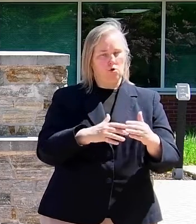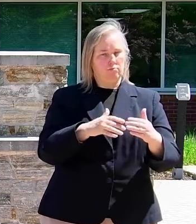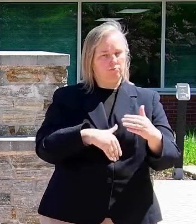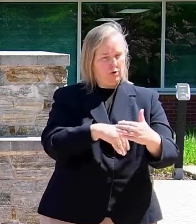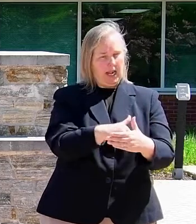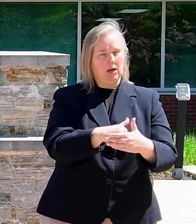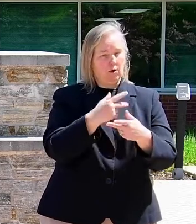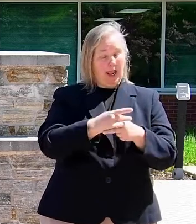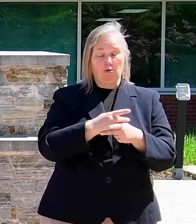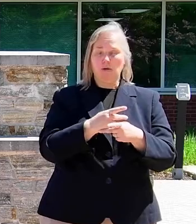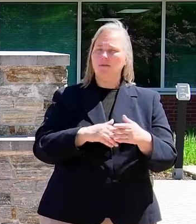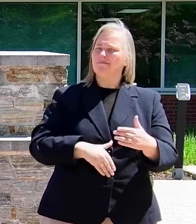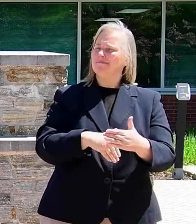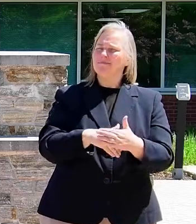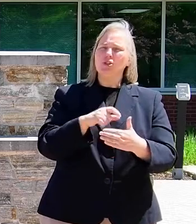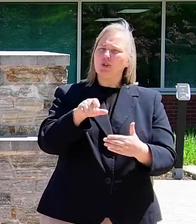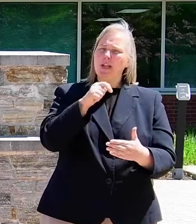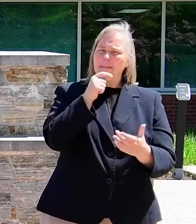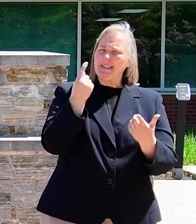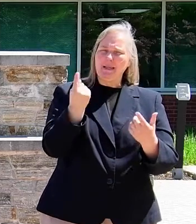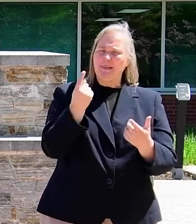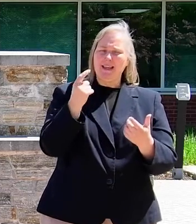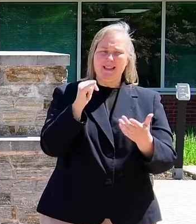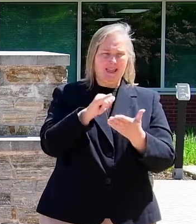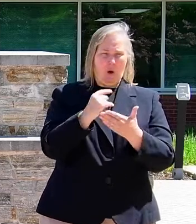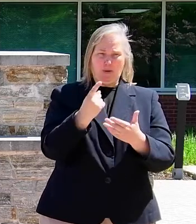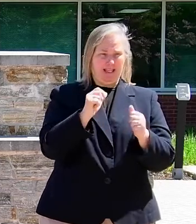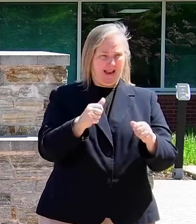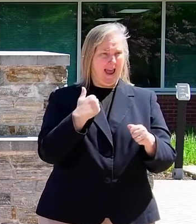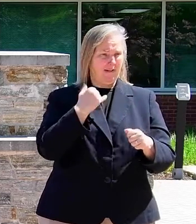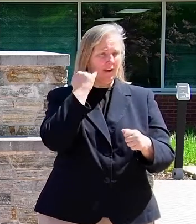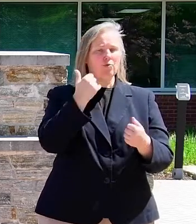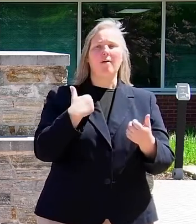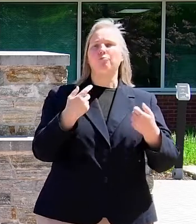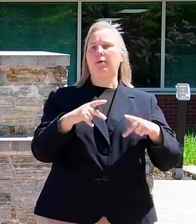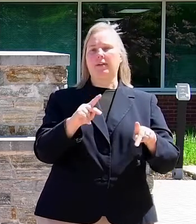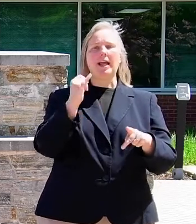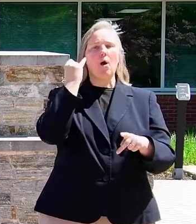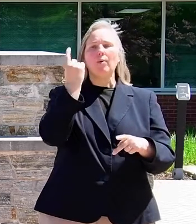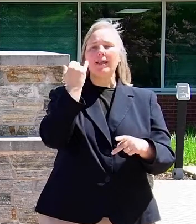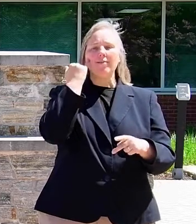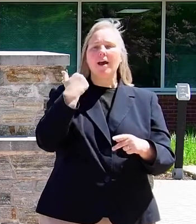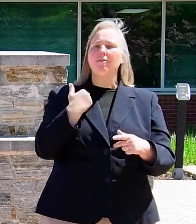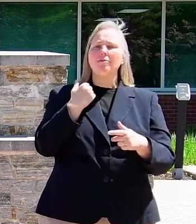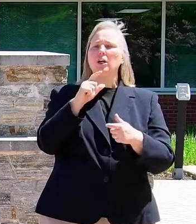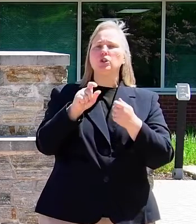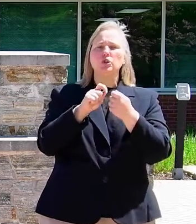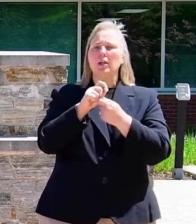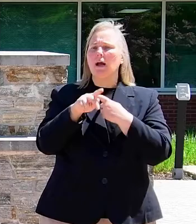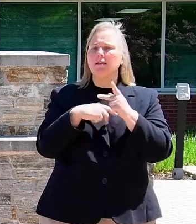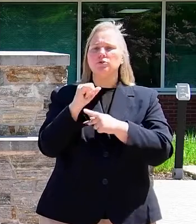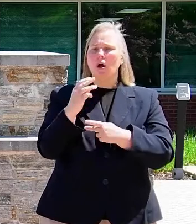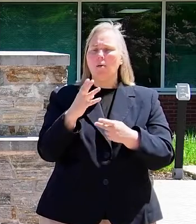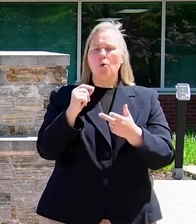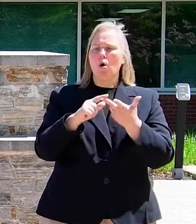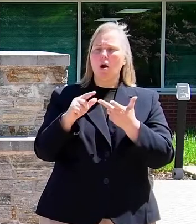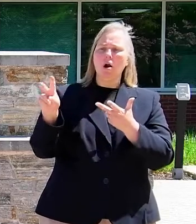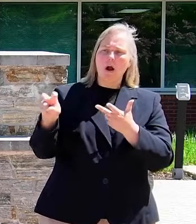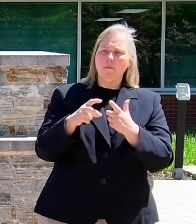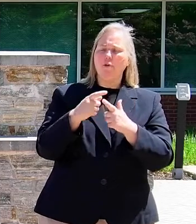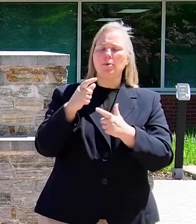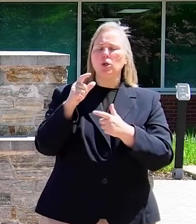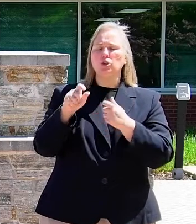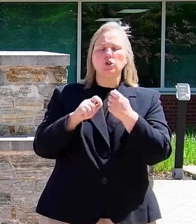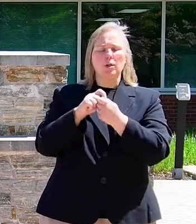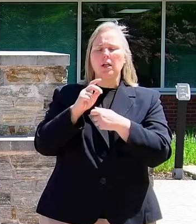should not be something that you can only get if you're privileged, if you only have a certain job, if you only come from a certain place. And without prenatal care,